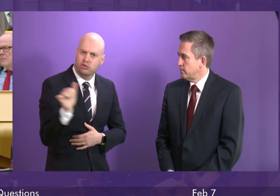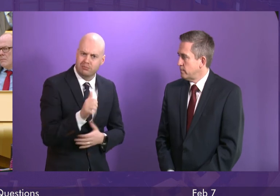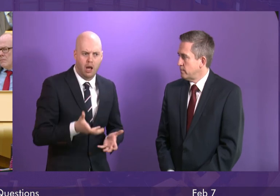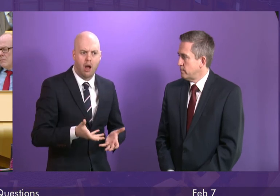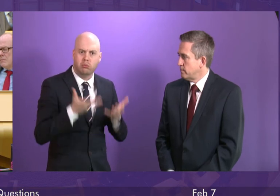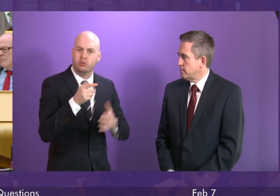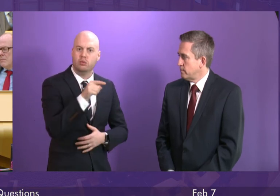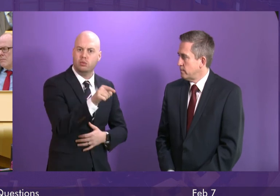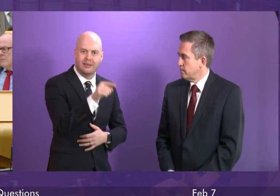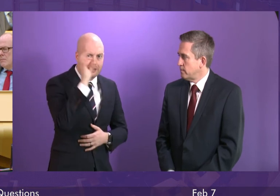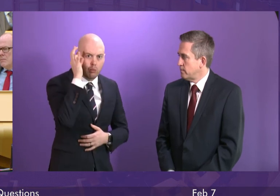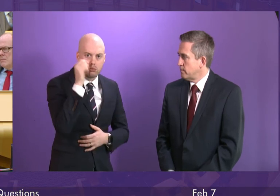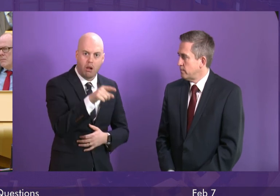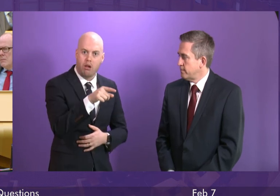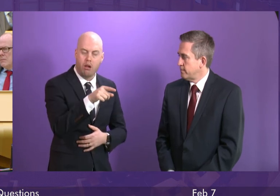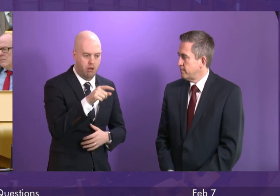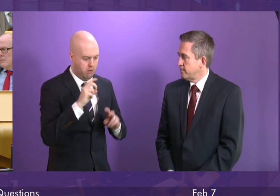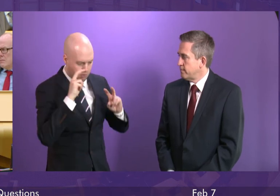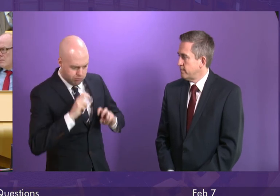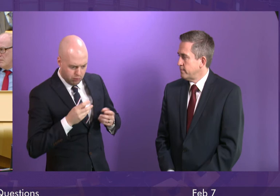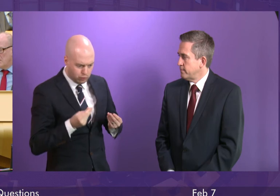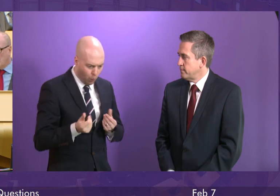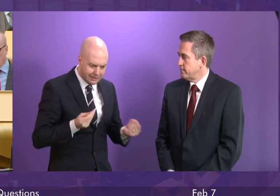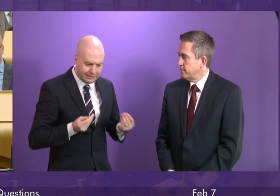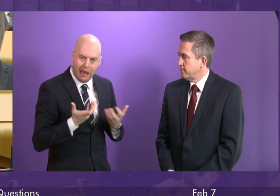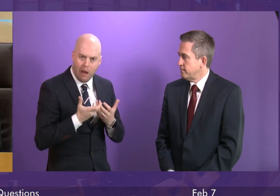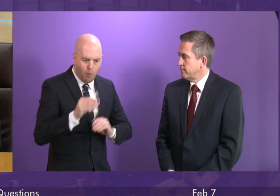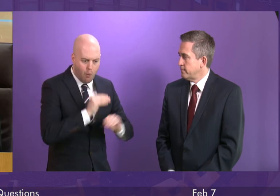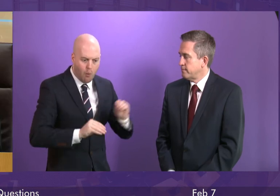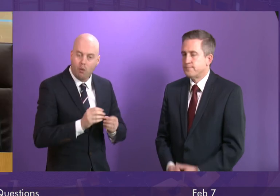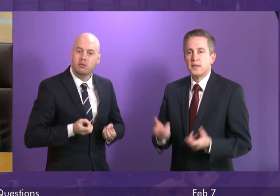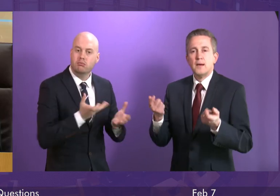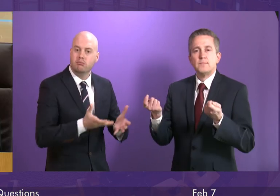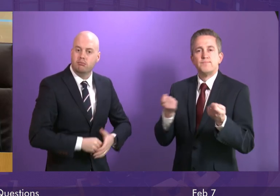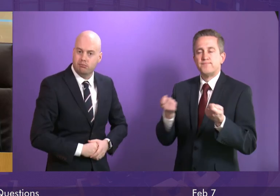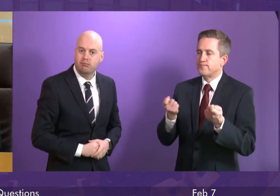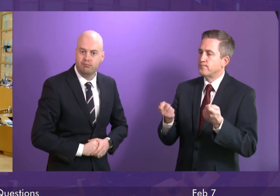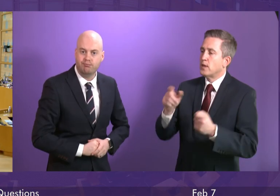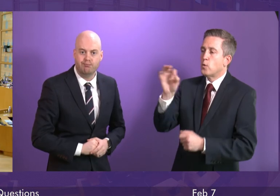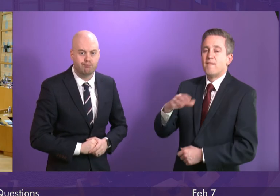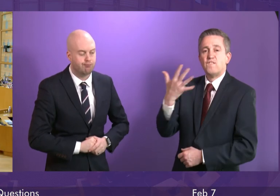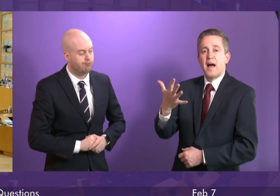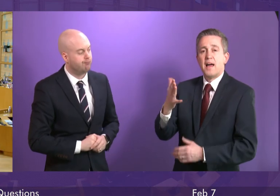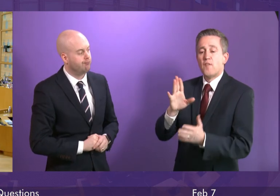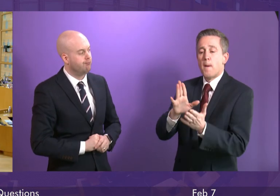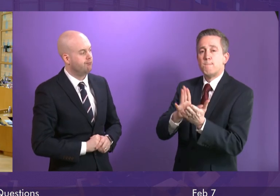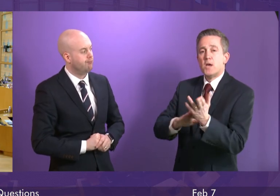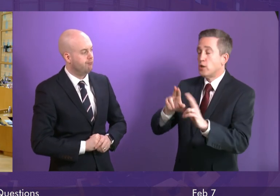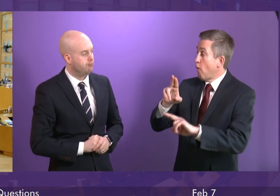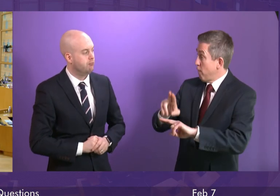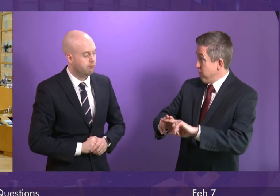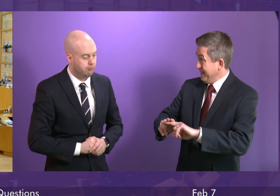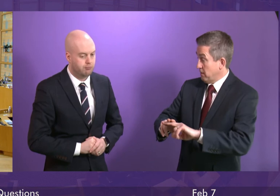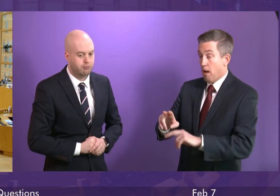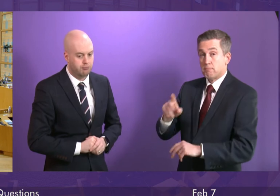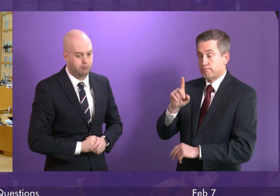in that enhanced resorts environment how they deploy the resources available to them Question number 5, Murda Fraser Thank you, President and Officer